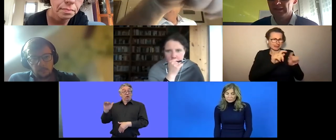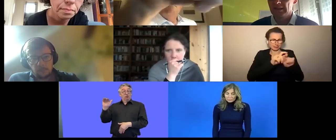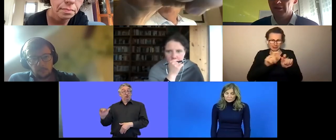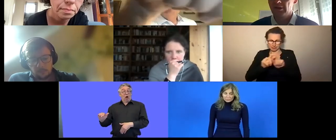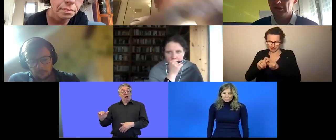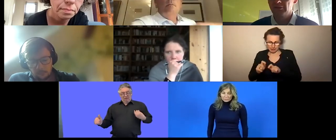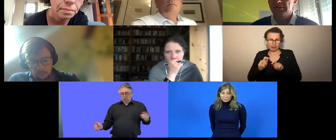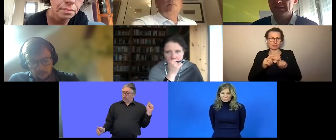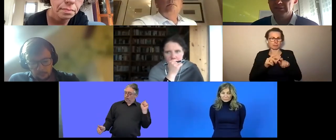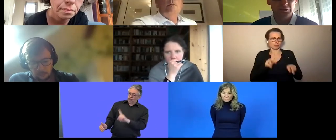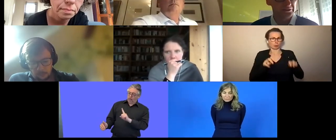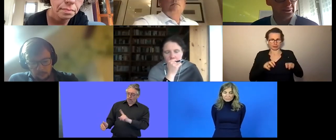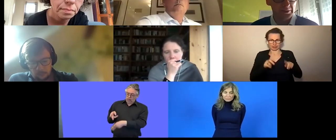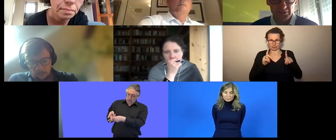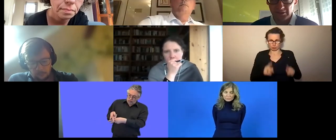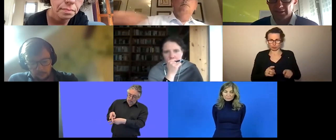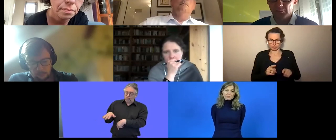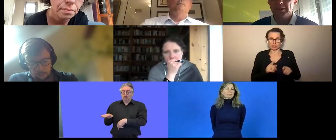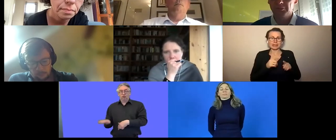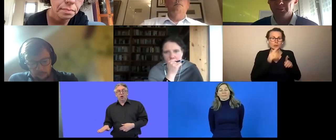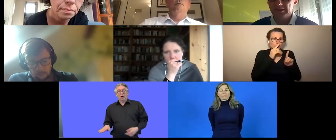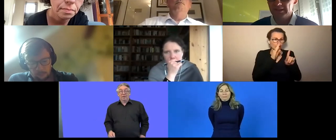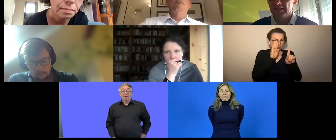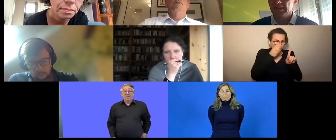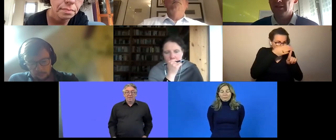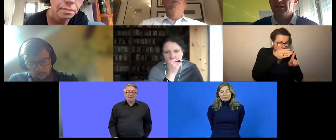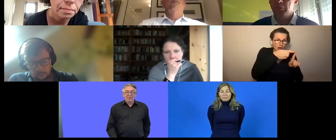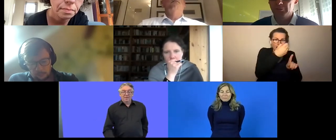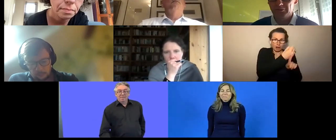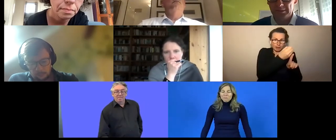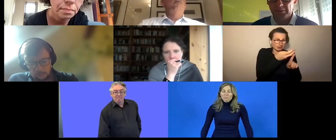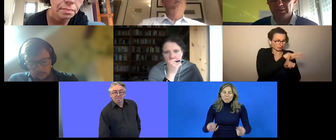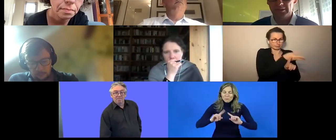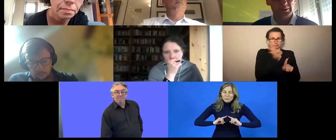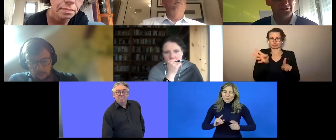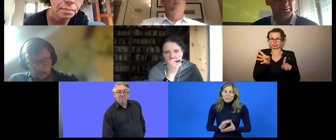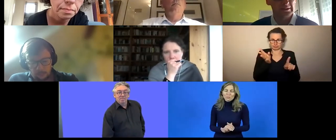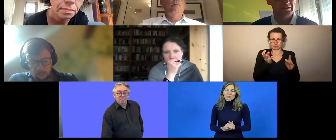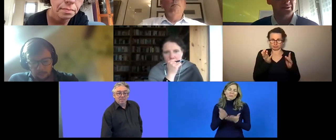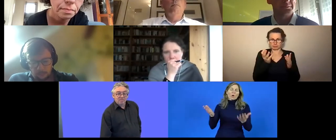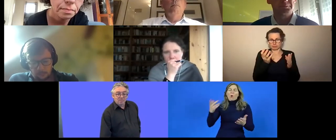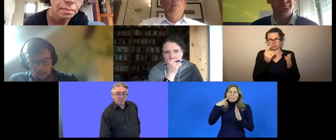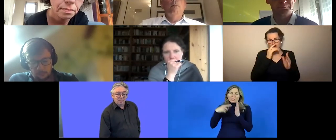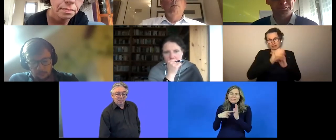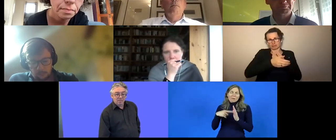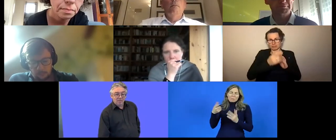are are also taken into consideration when supporting the employment of people with disabilities